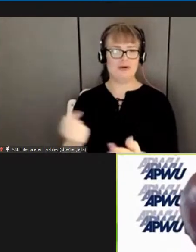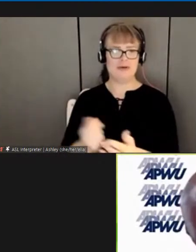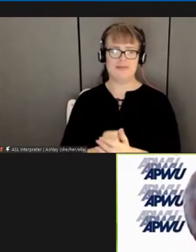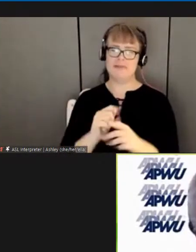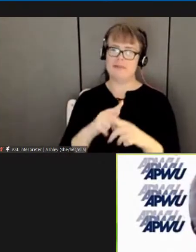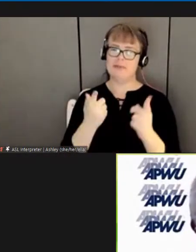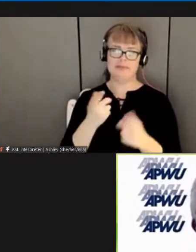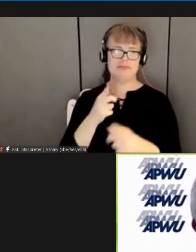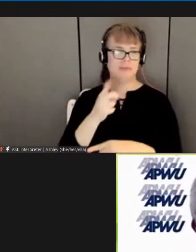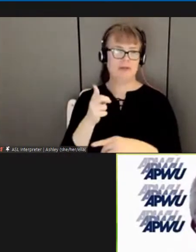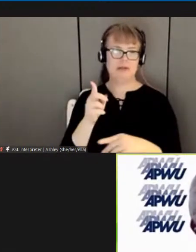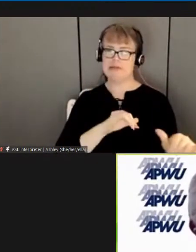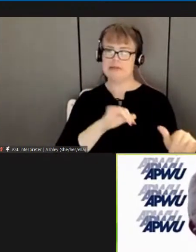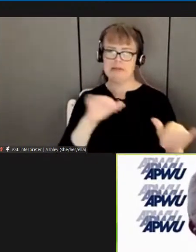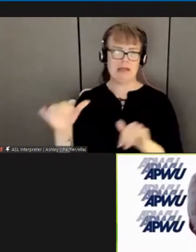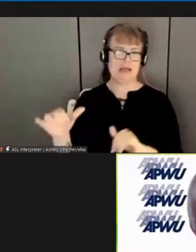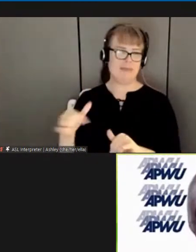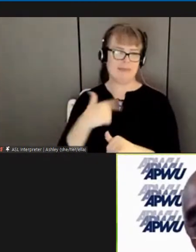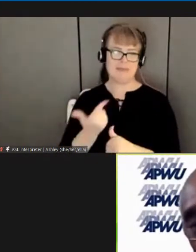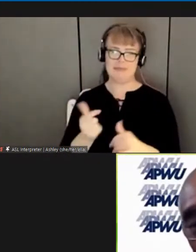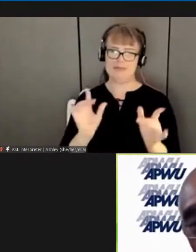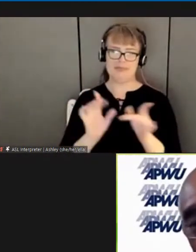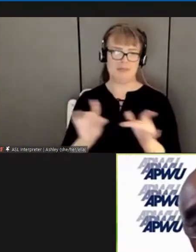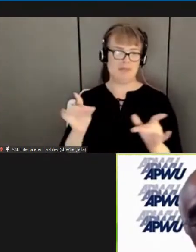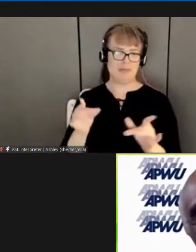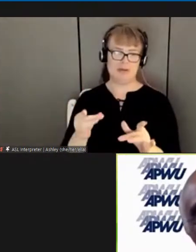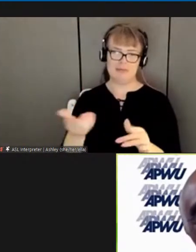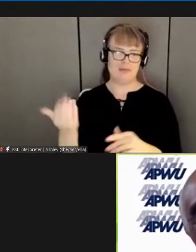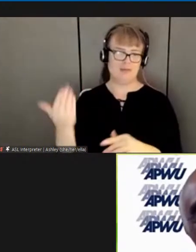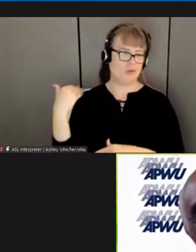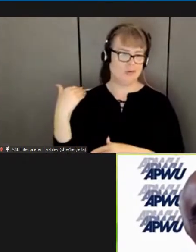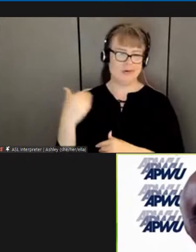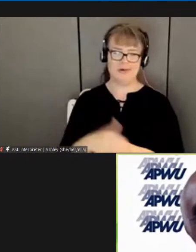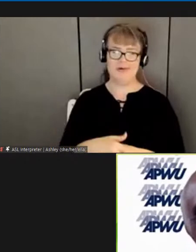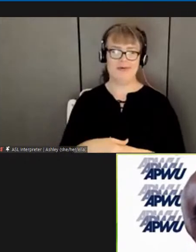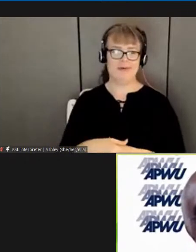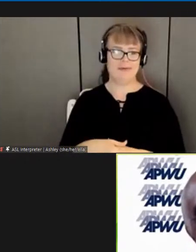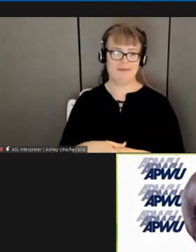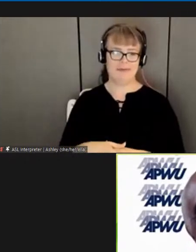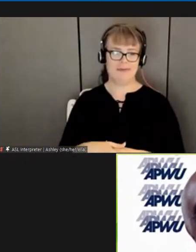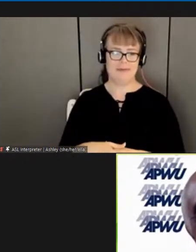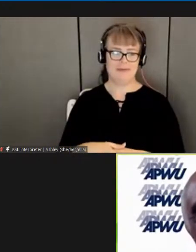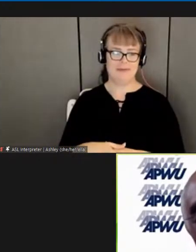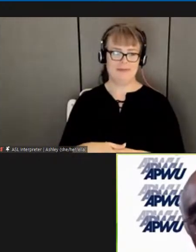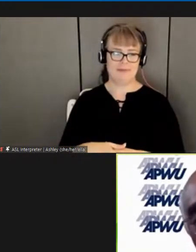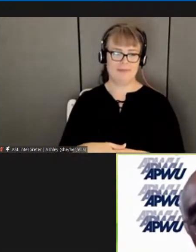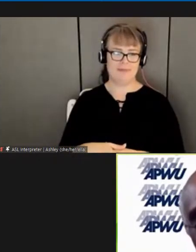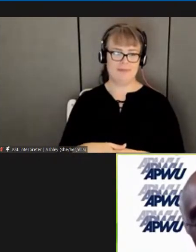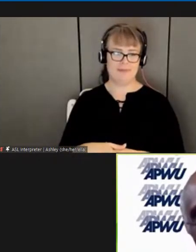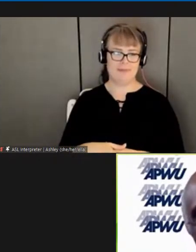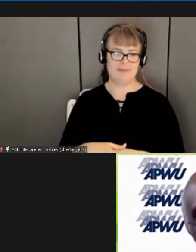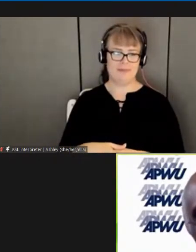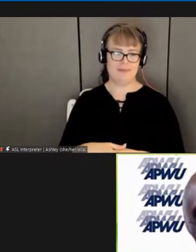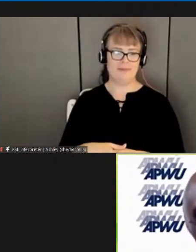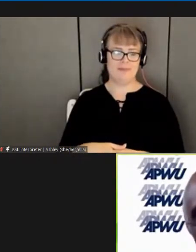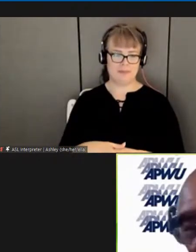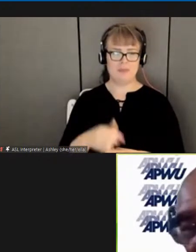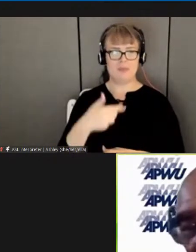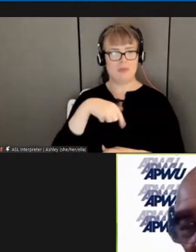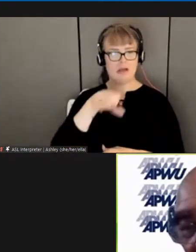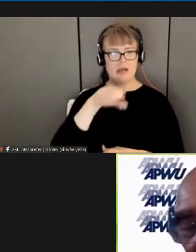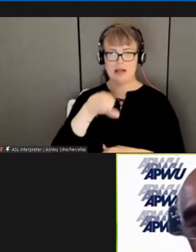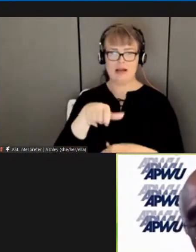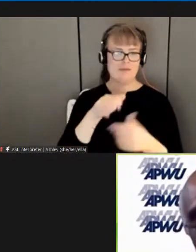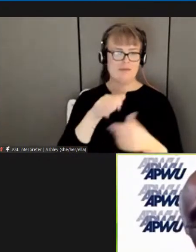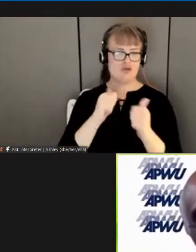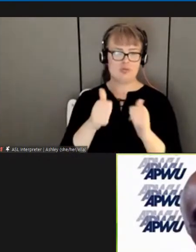i said before i kind of said in reference to the sport looking into the sports so when you got that crowd with you and i'm